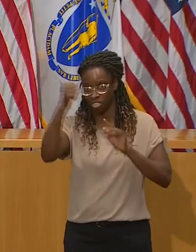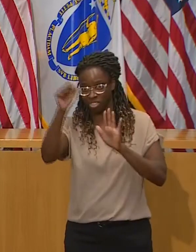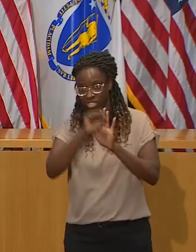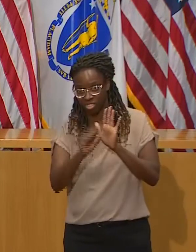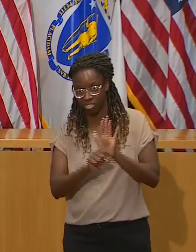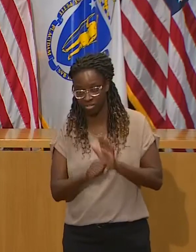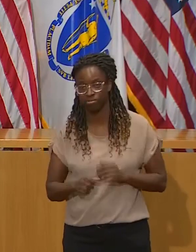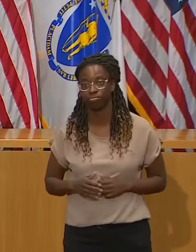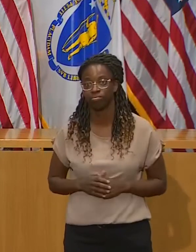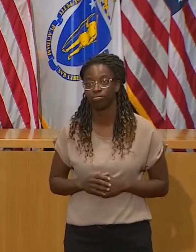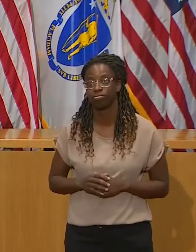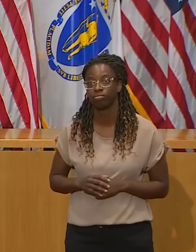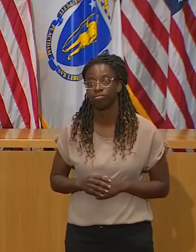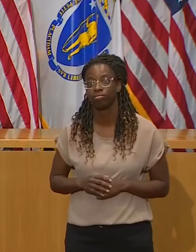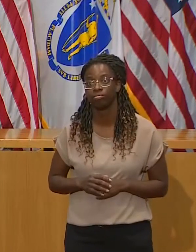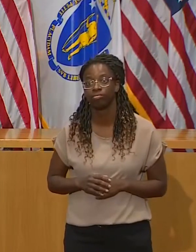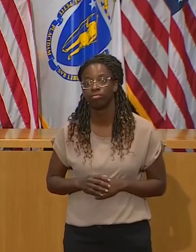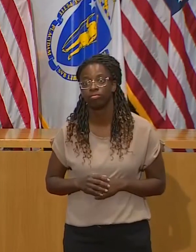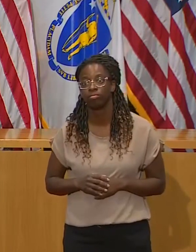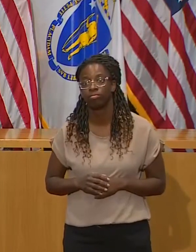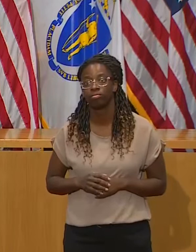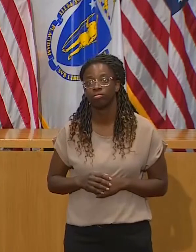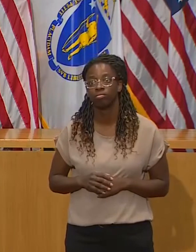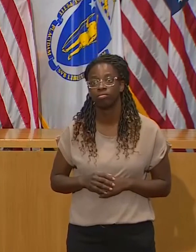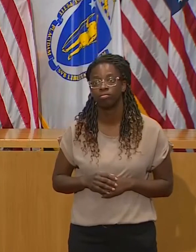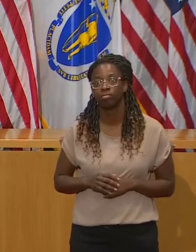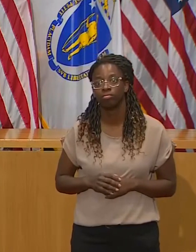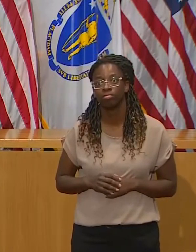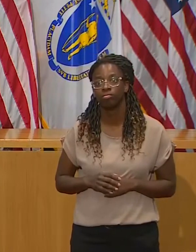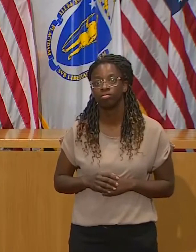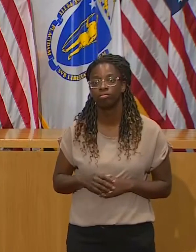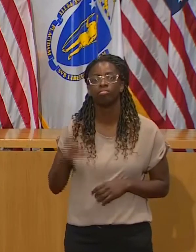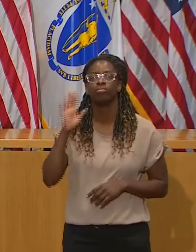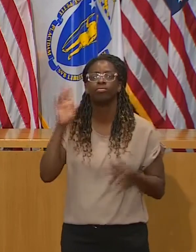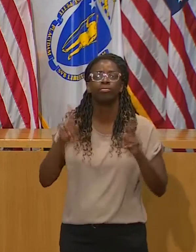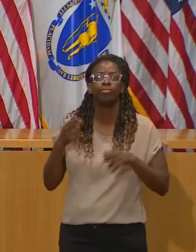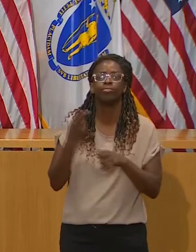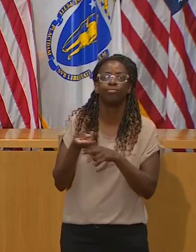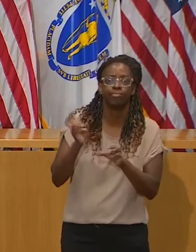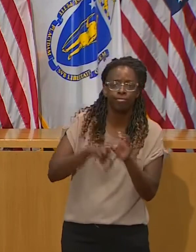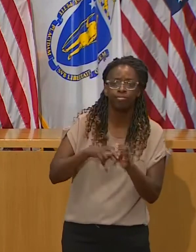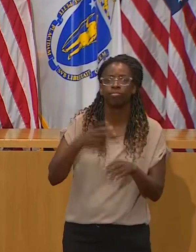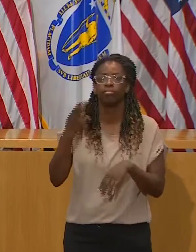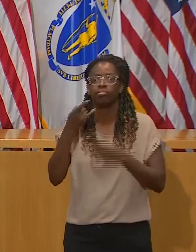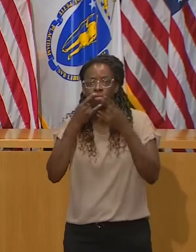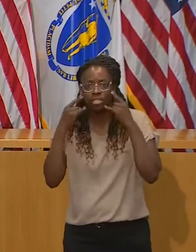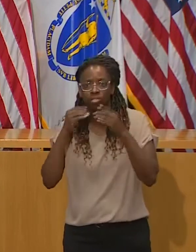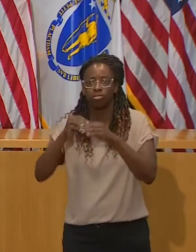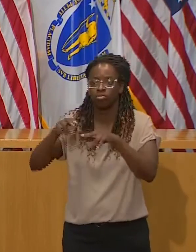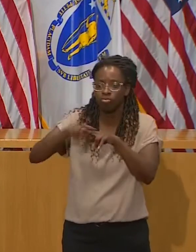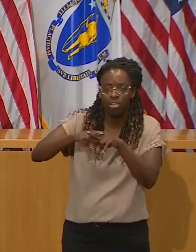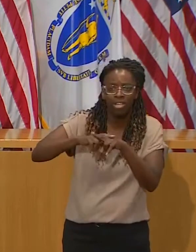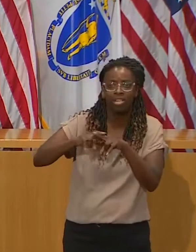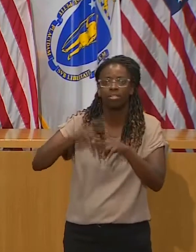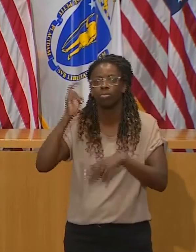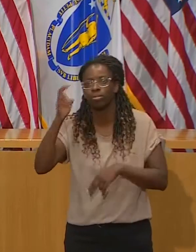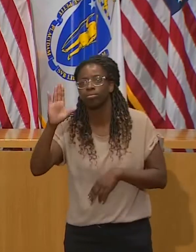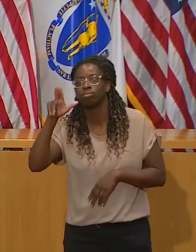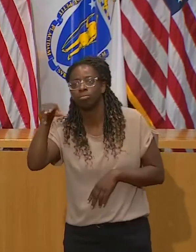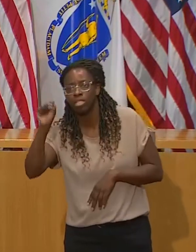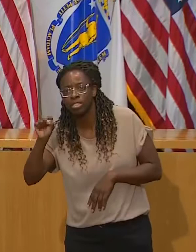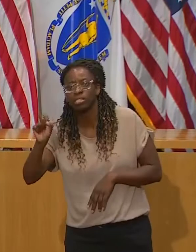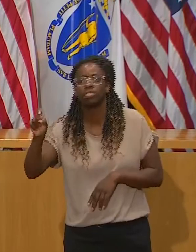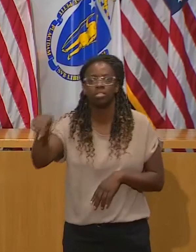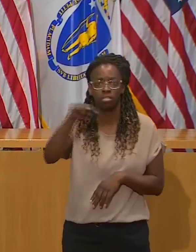the others, the informal ones where the social clubs or the churches. I mean, I'm a huge believer in faith. You know how much I hated